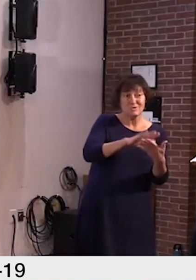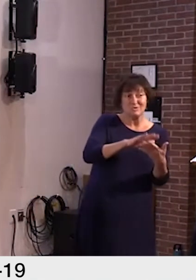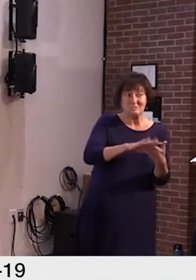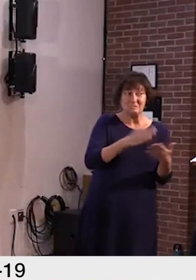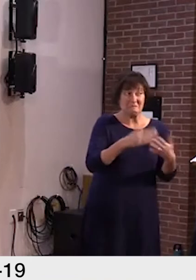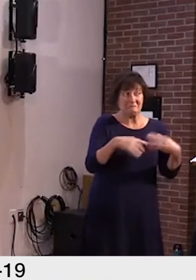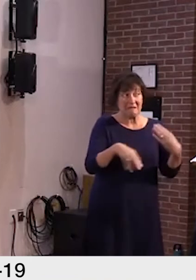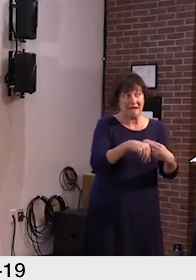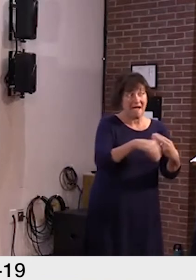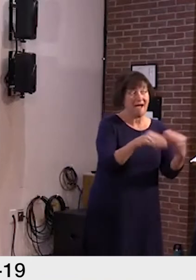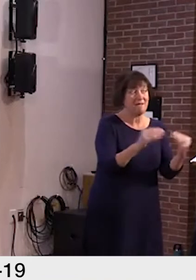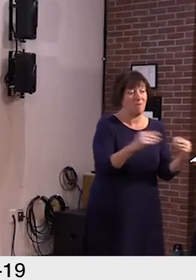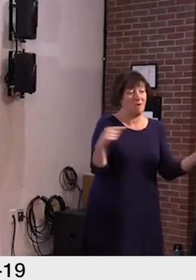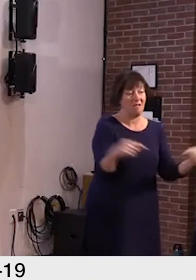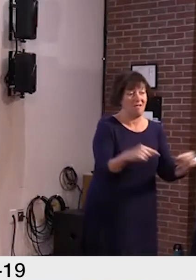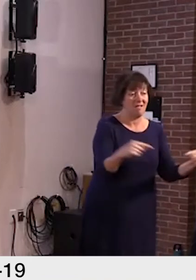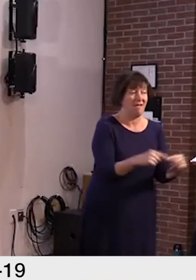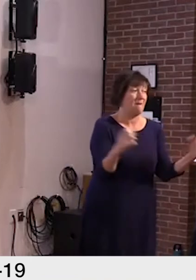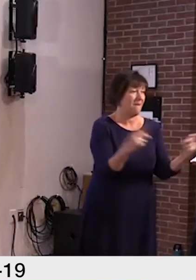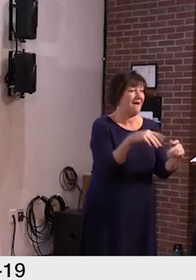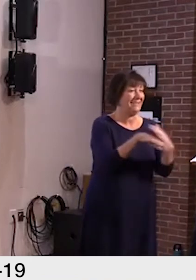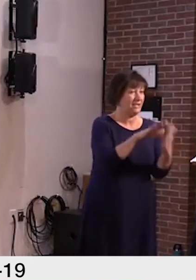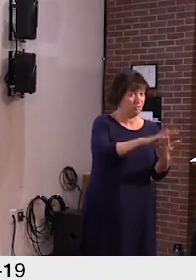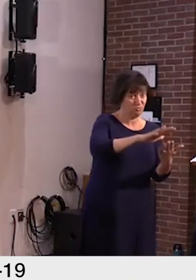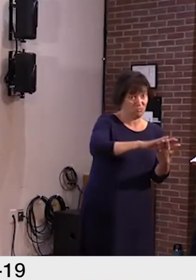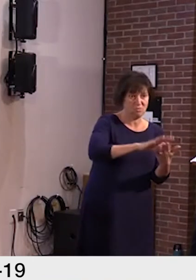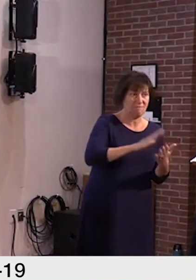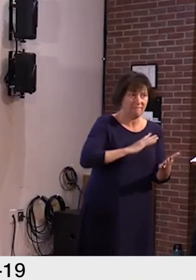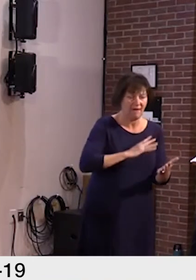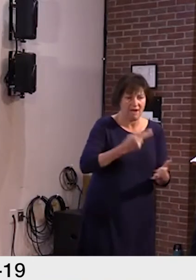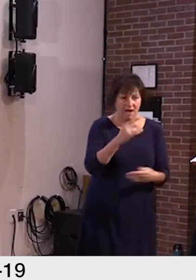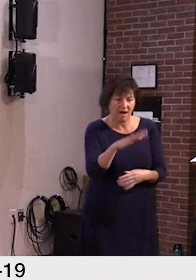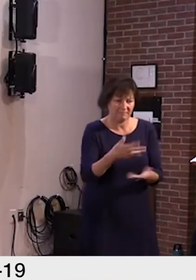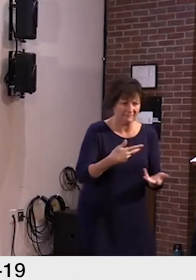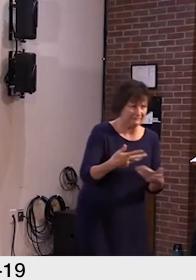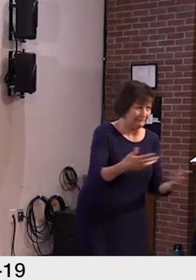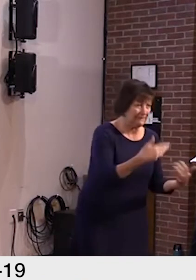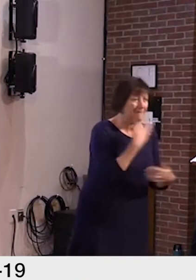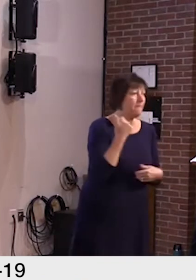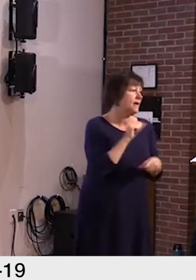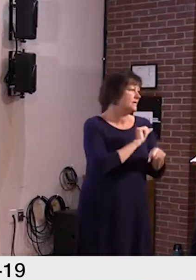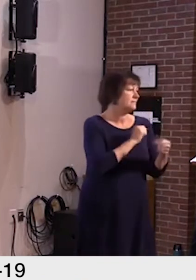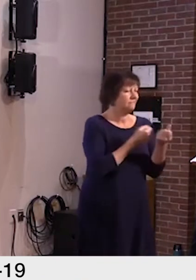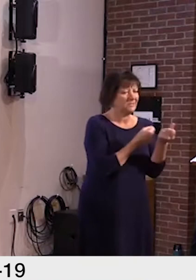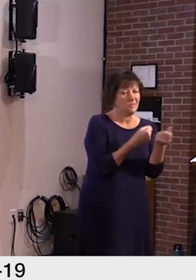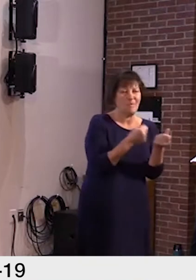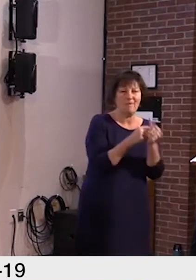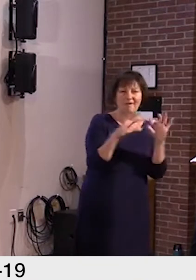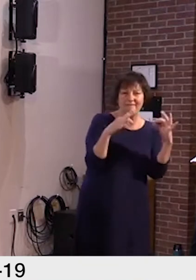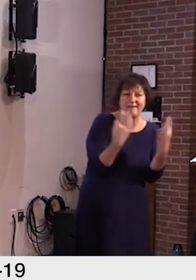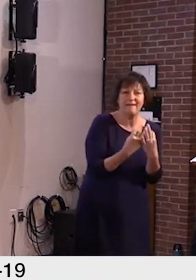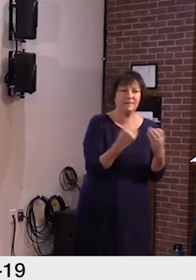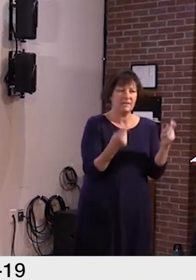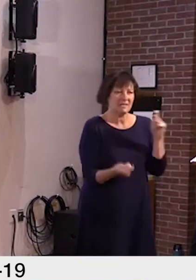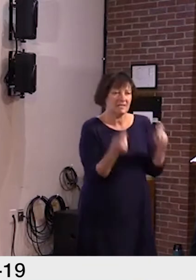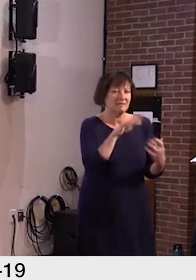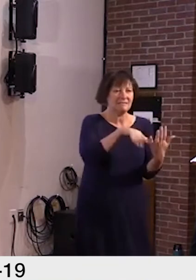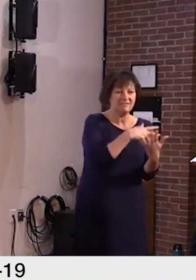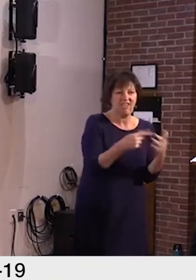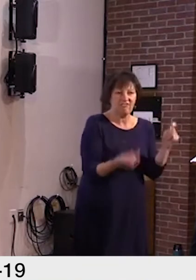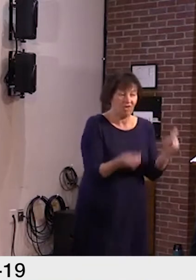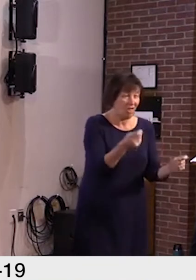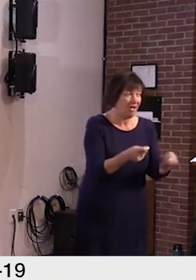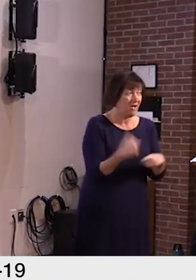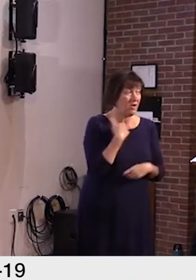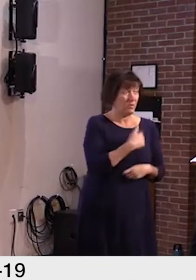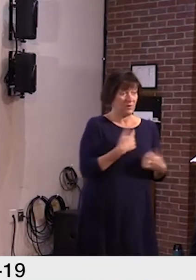-person days for students, we will continue to work with the hubs to figure out how best to support families and just hours accordingly. We are